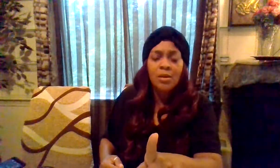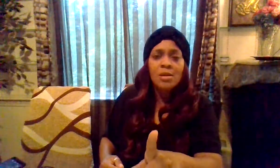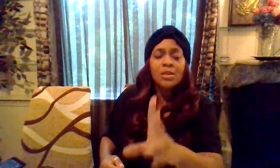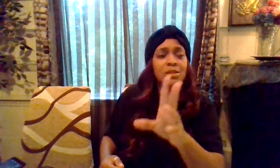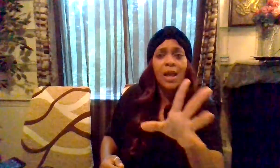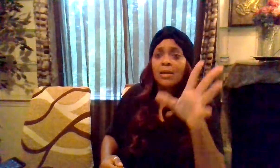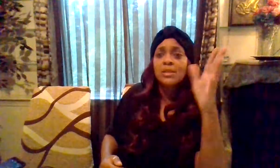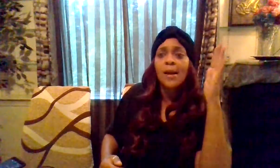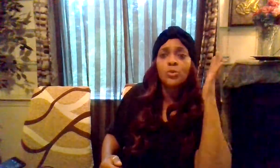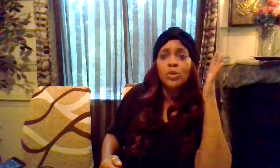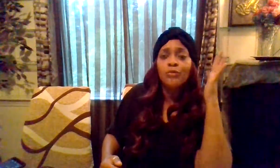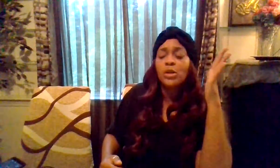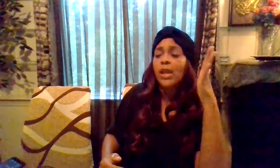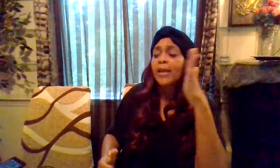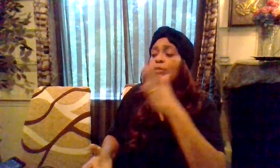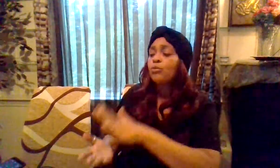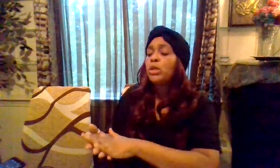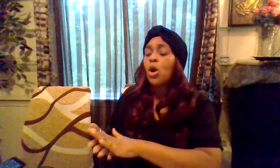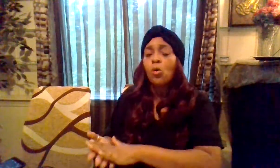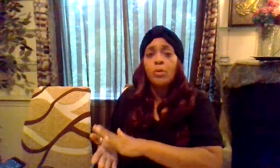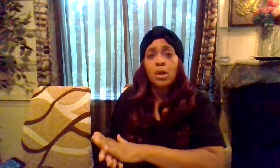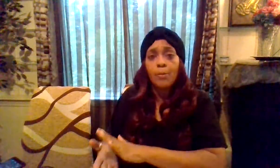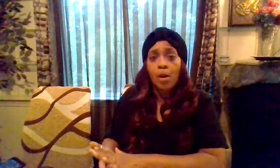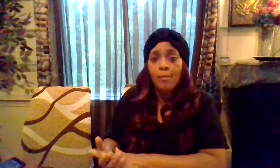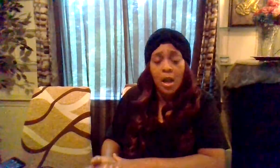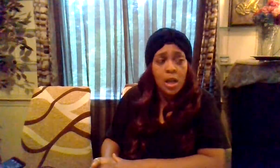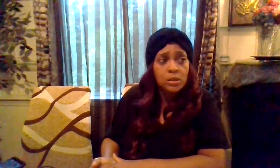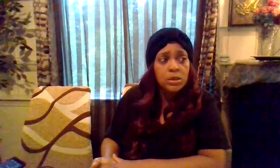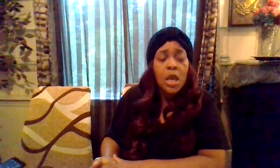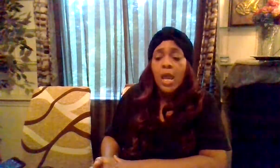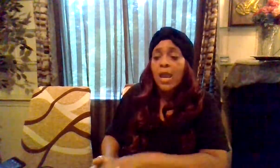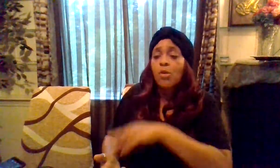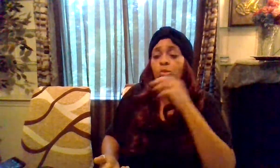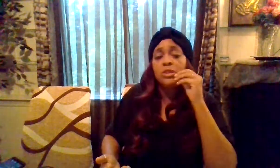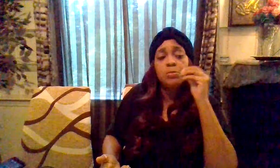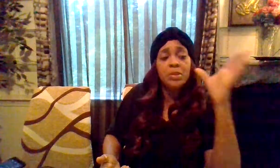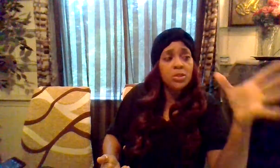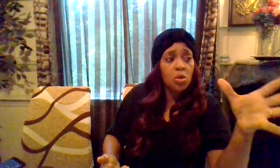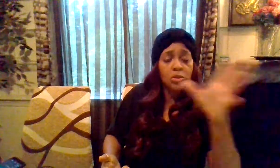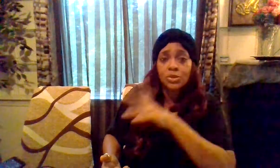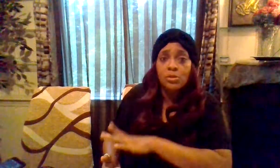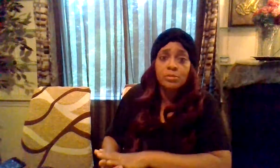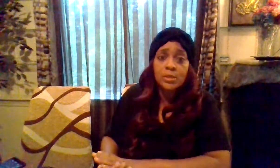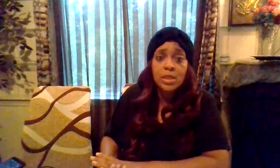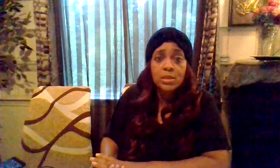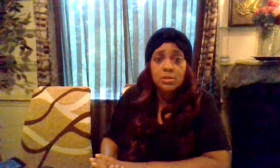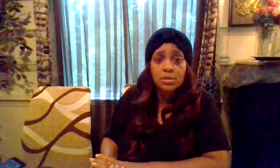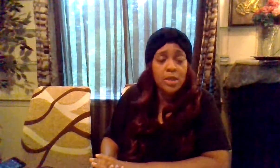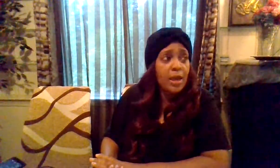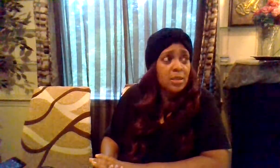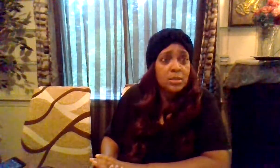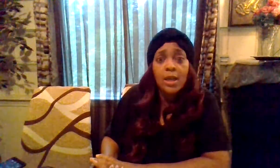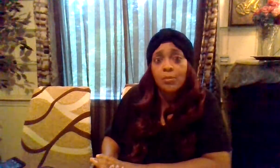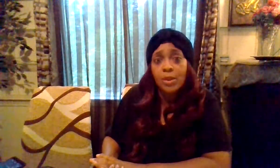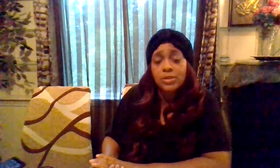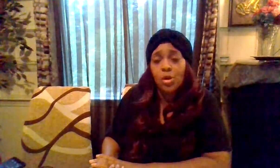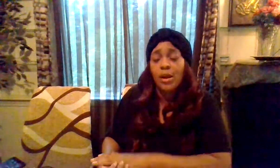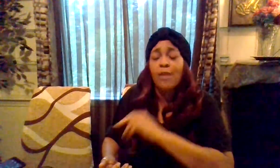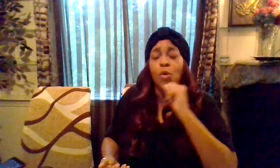because a lot of times we feel like if we open up our minds and we speak on certain things that has taken place in our life